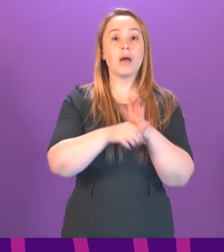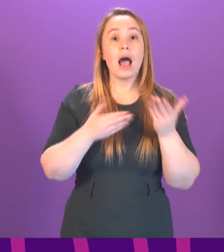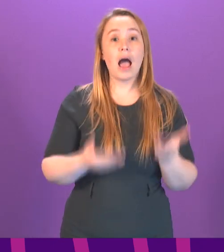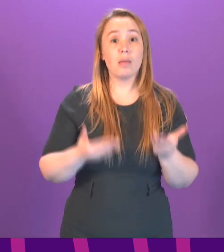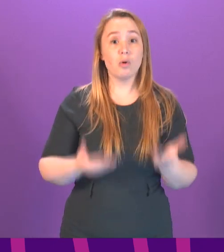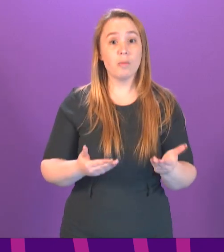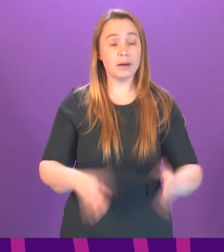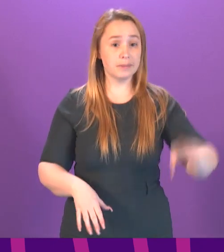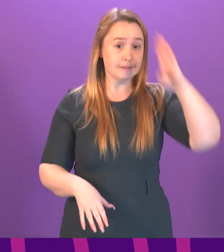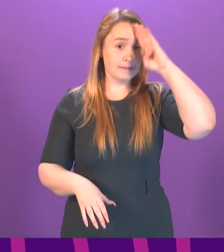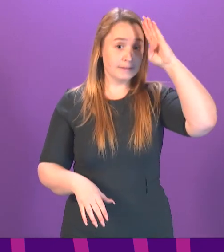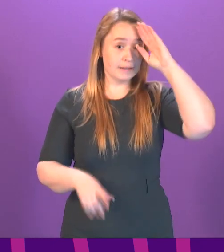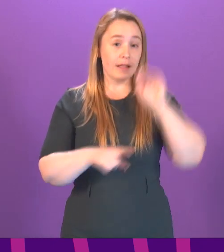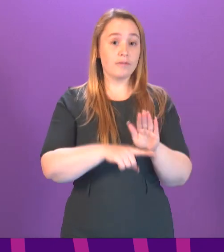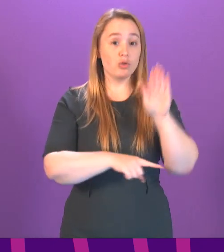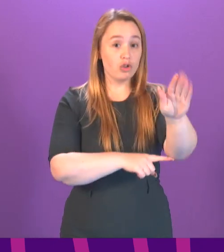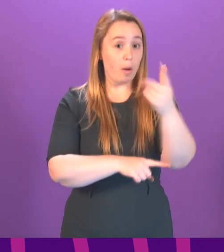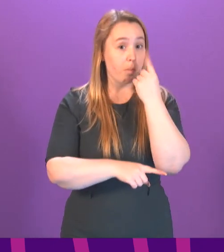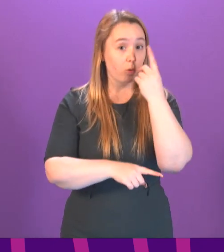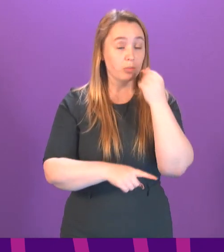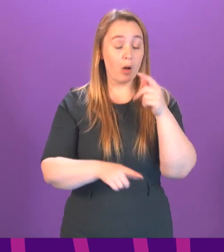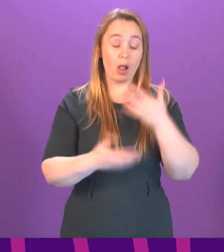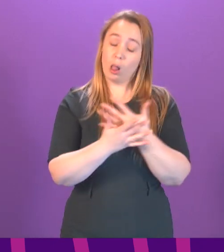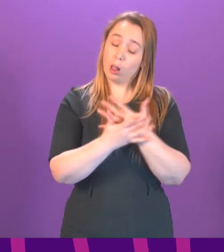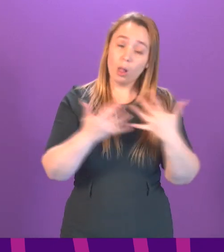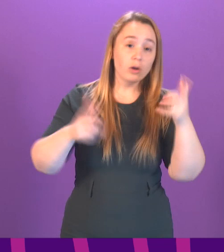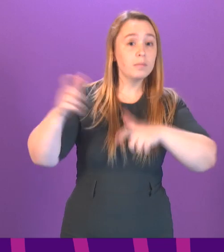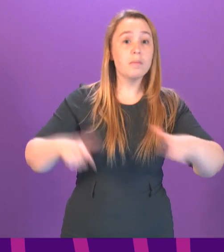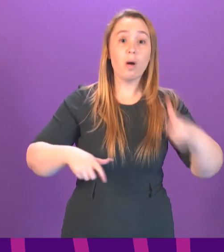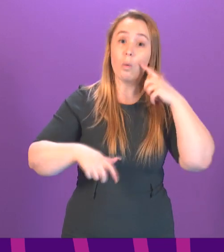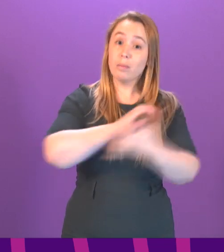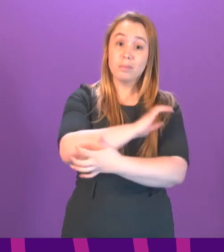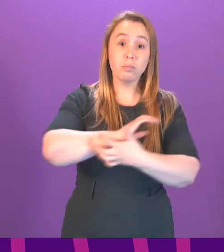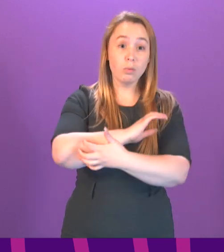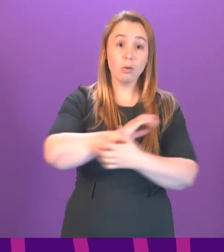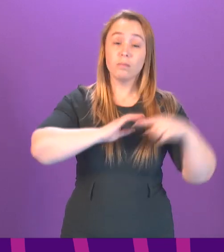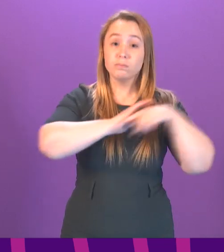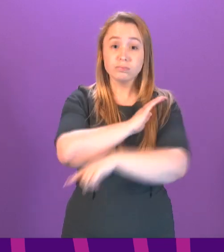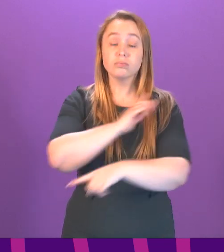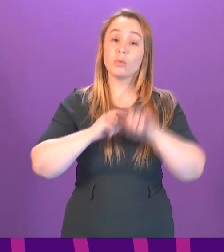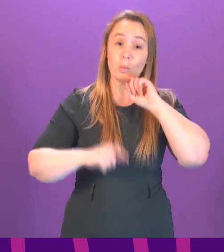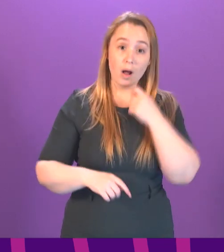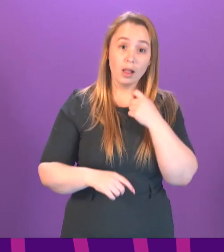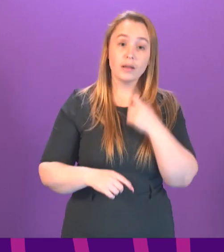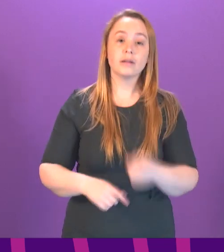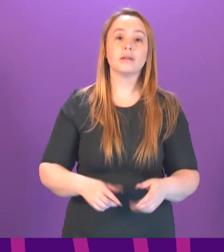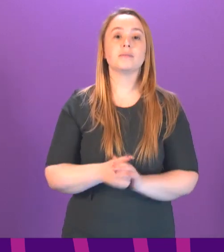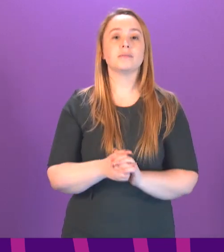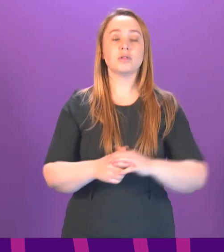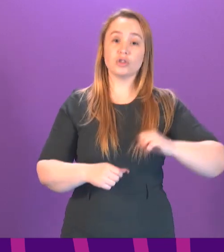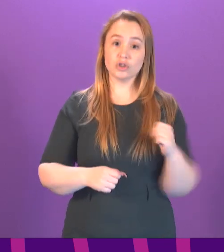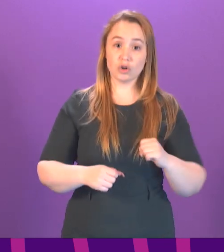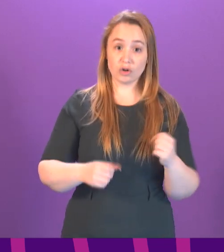warnings about the future increases in poverty that our country may see. The Scottish government has got eye-catching